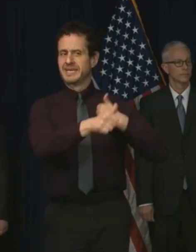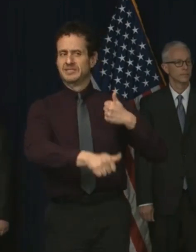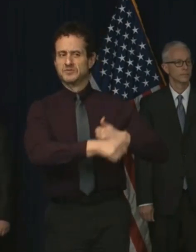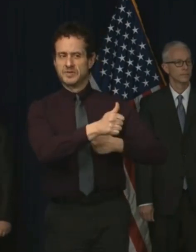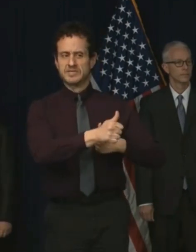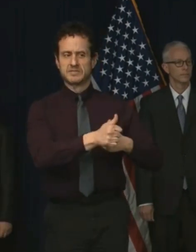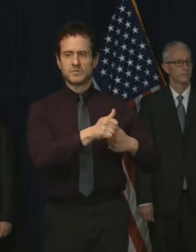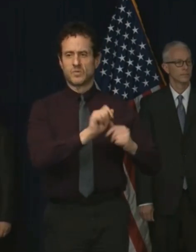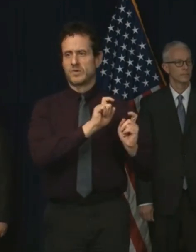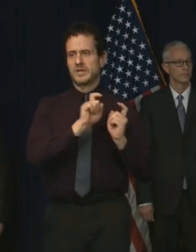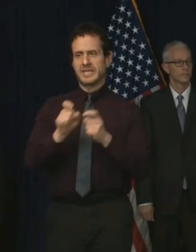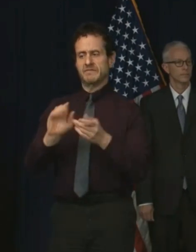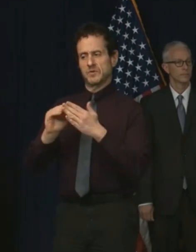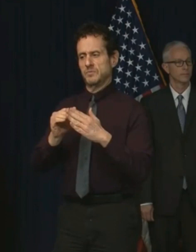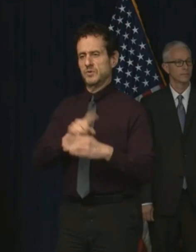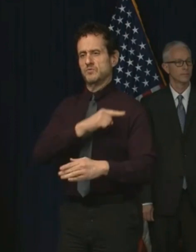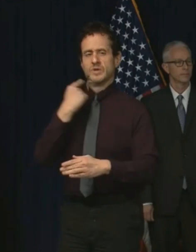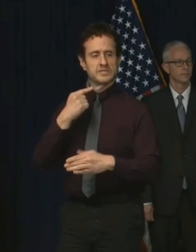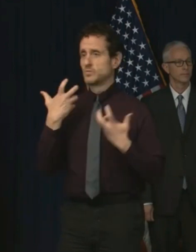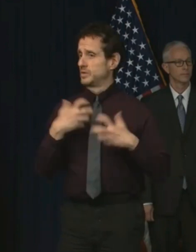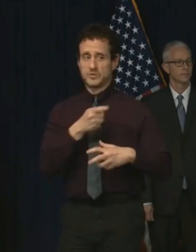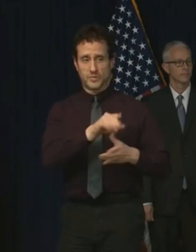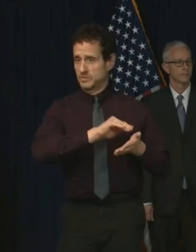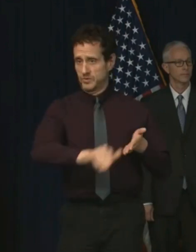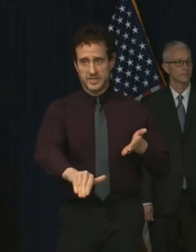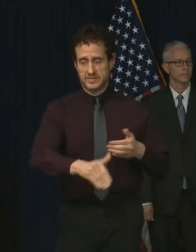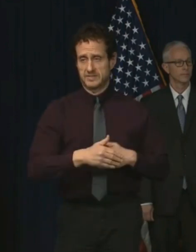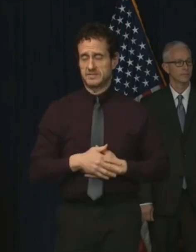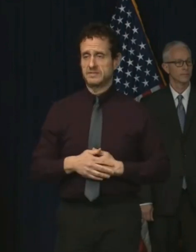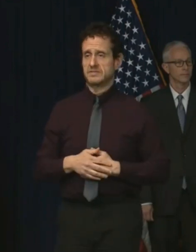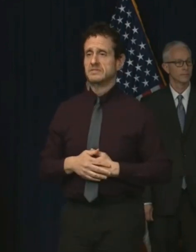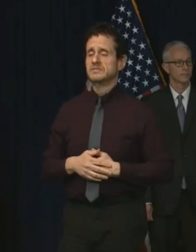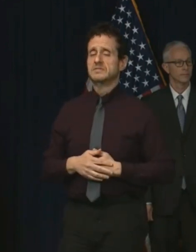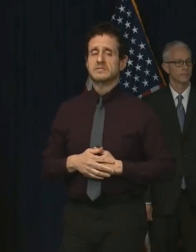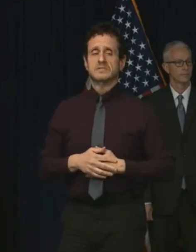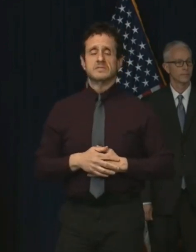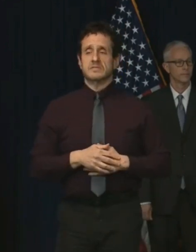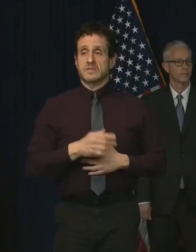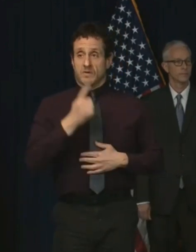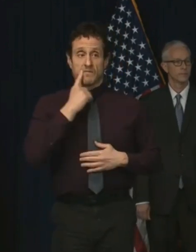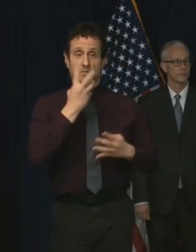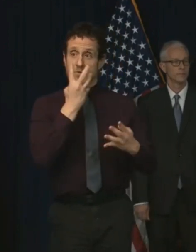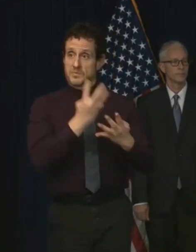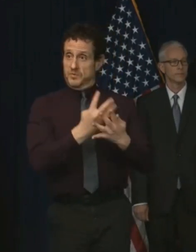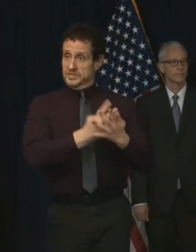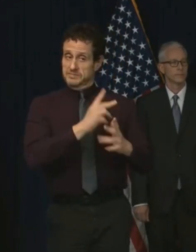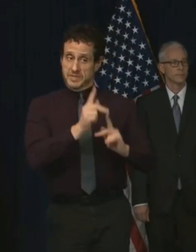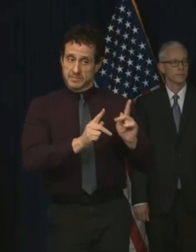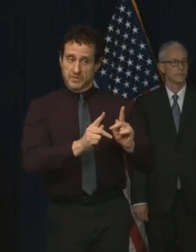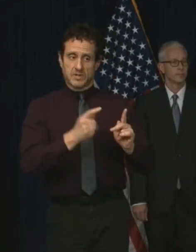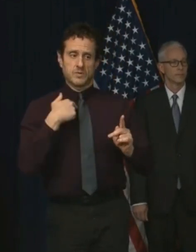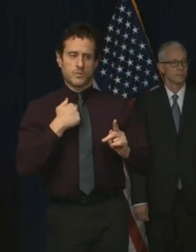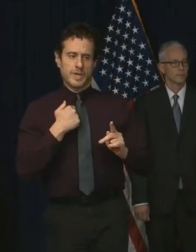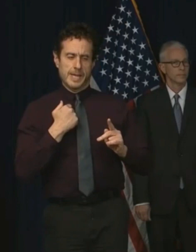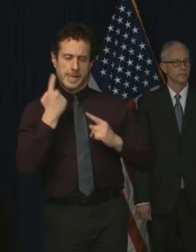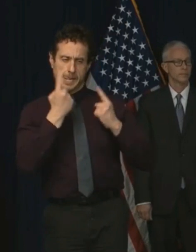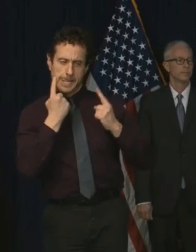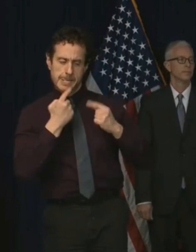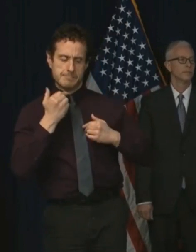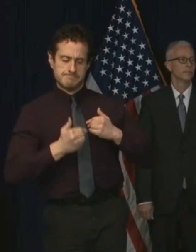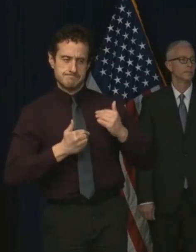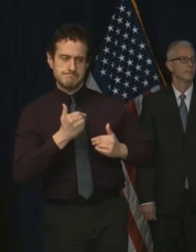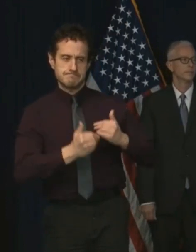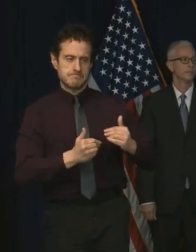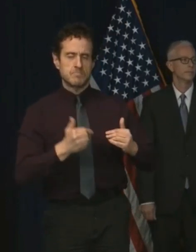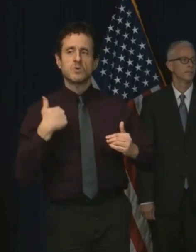pose a risk to their communities. Every step we take with regard to our prison population needs to solve